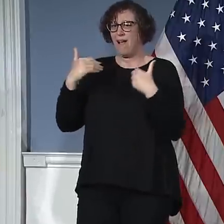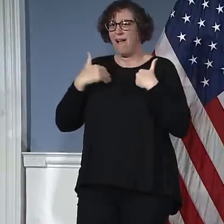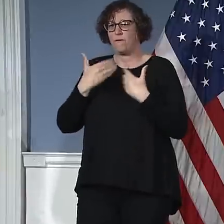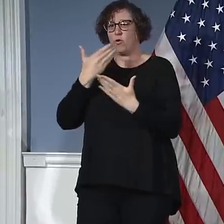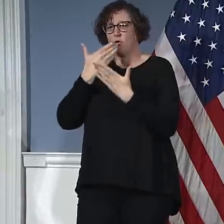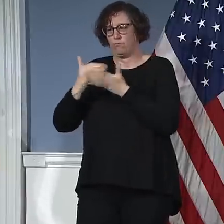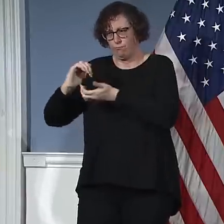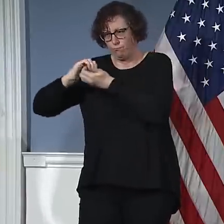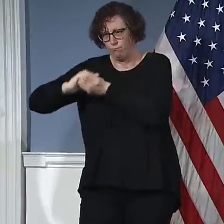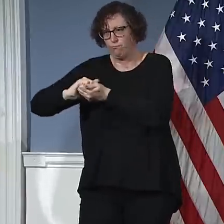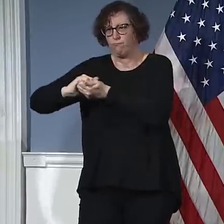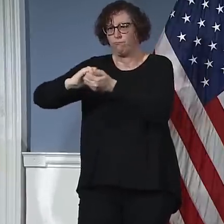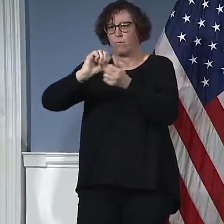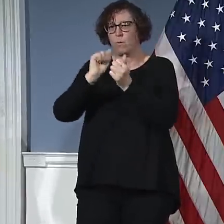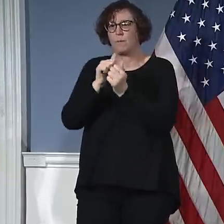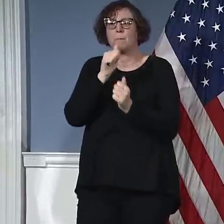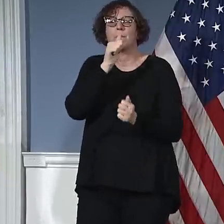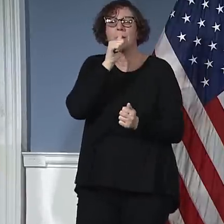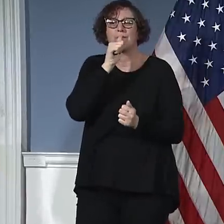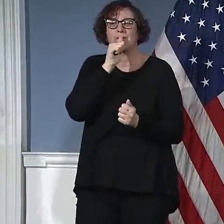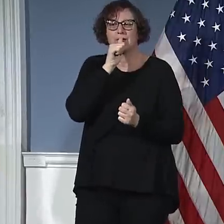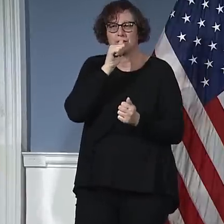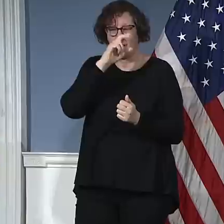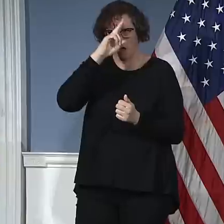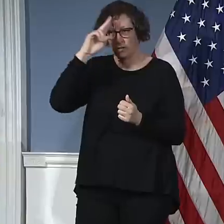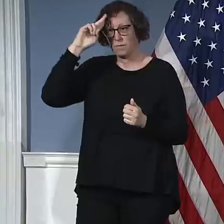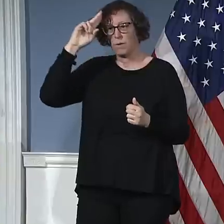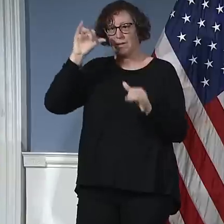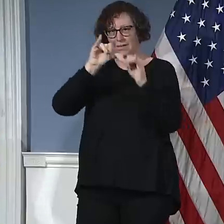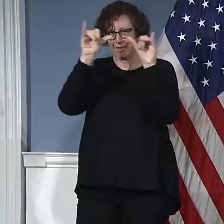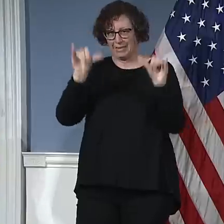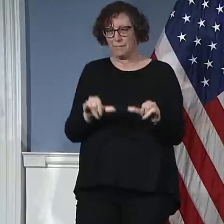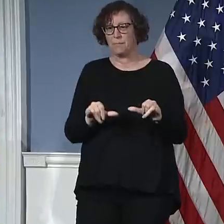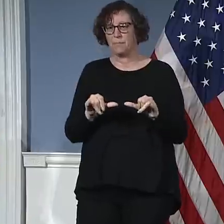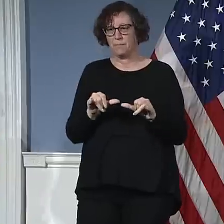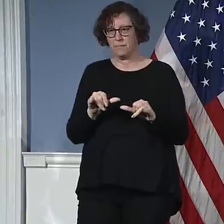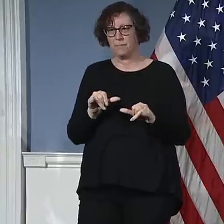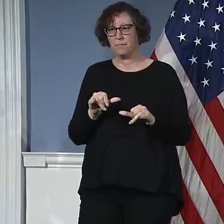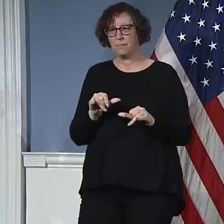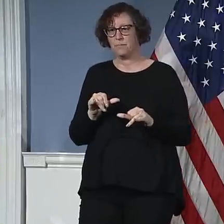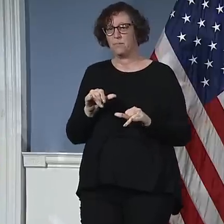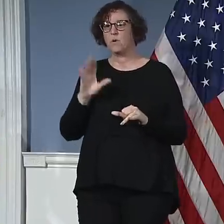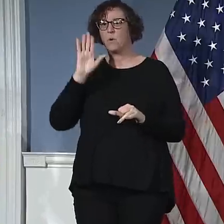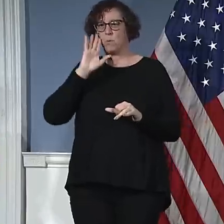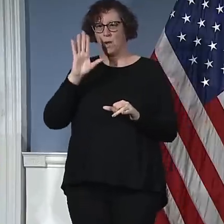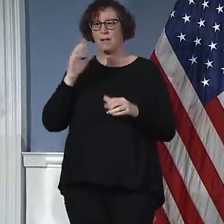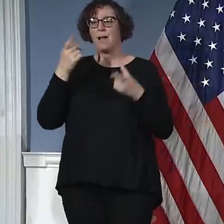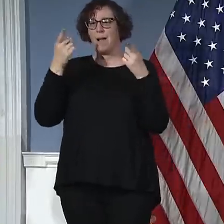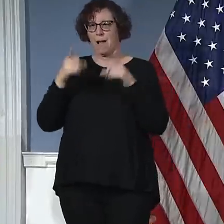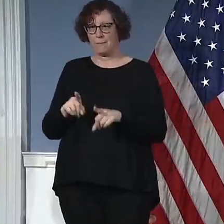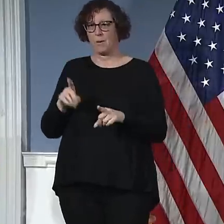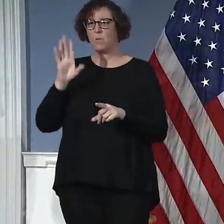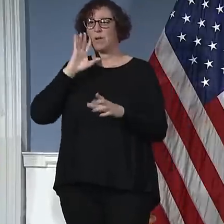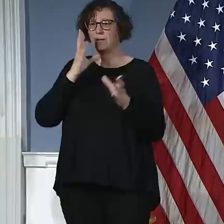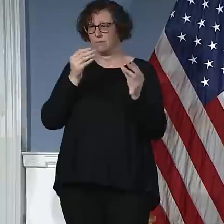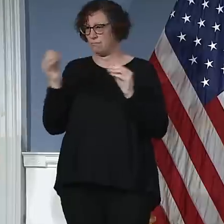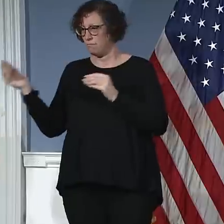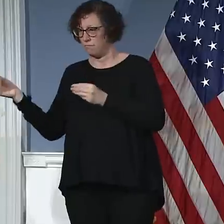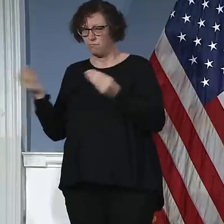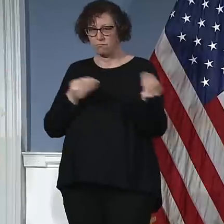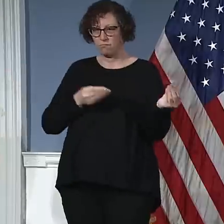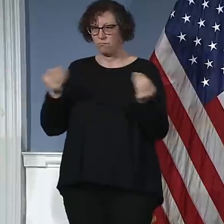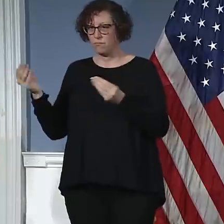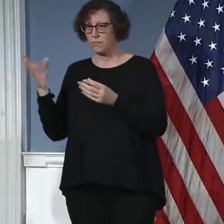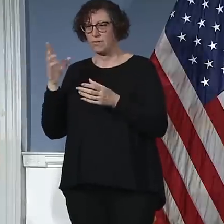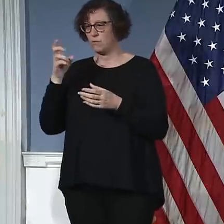is that you'll see equipment moved among them if needed, because what we cannot have